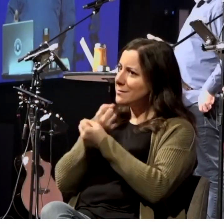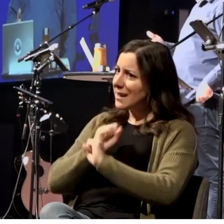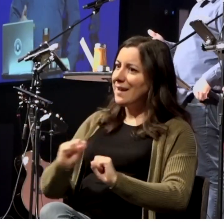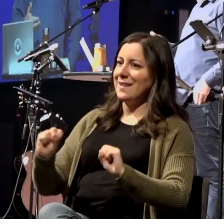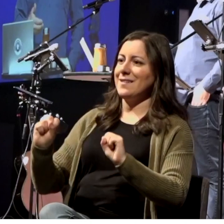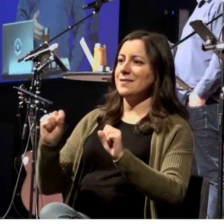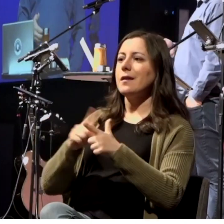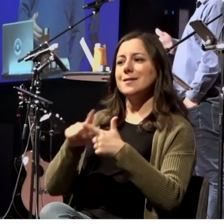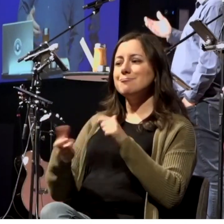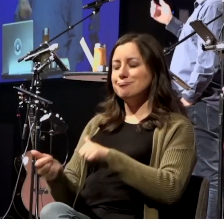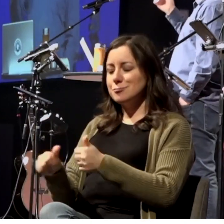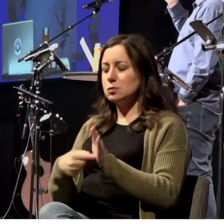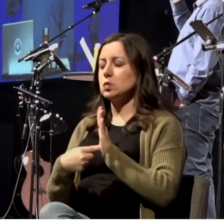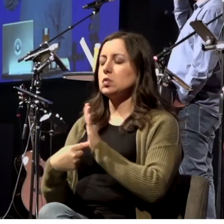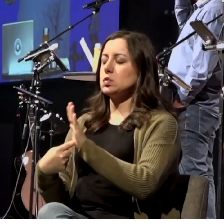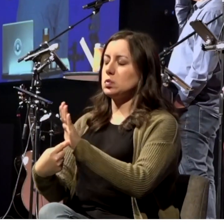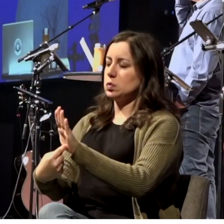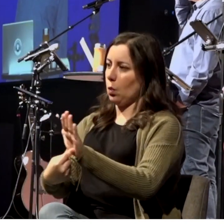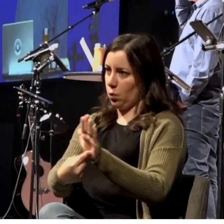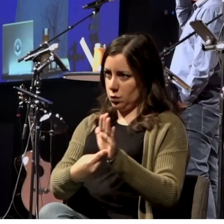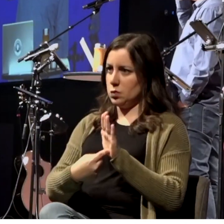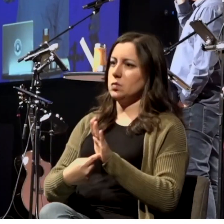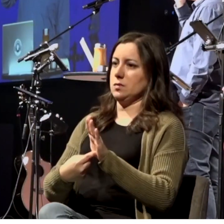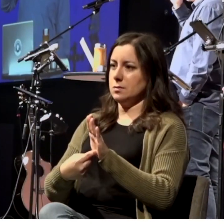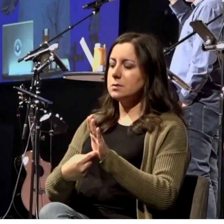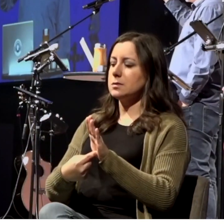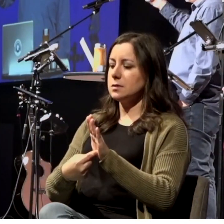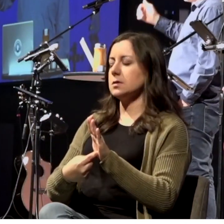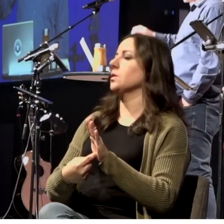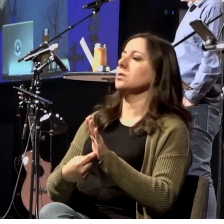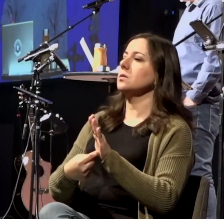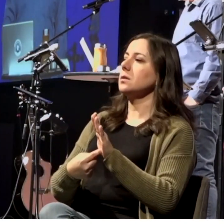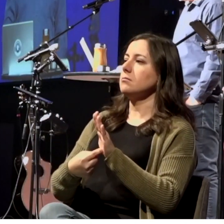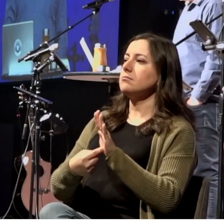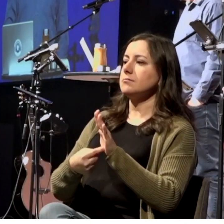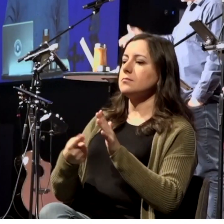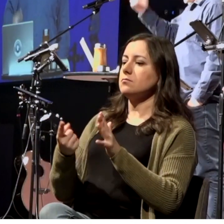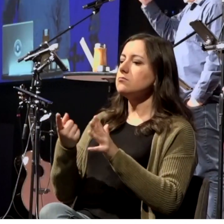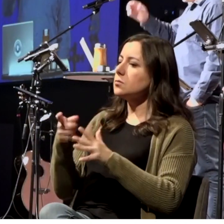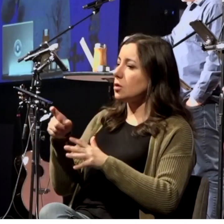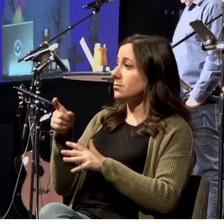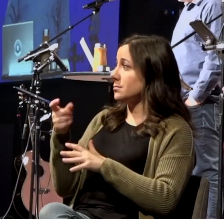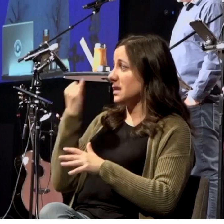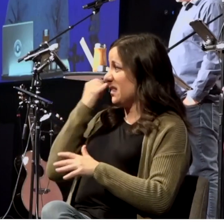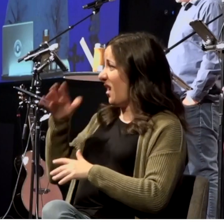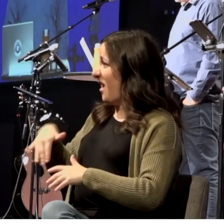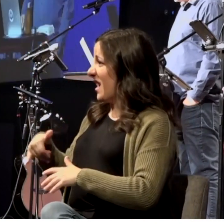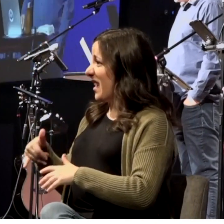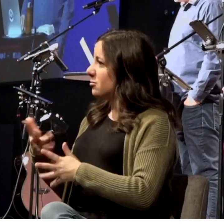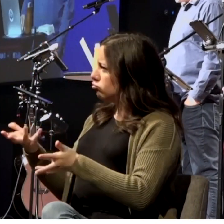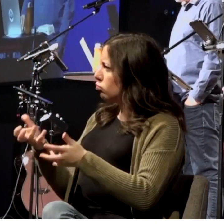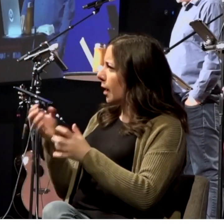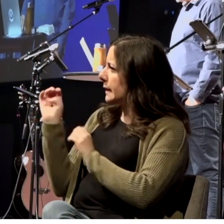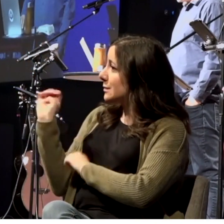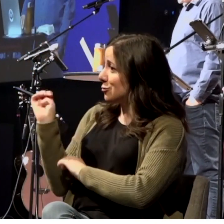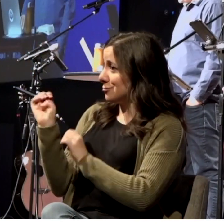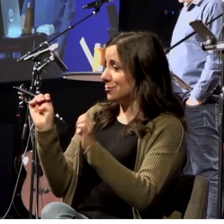biblically it's the very first thing they did as believers I'm going to go get baptized so sign up if you haven't been signed up to baptize already